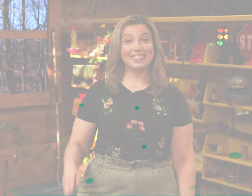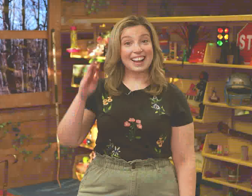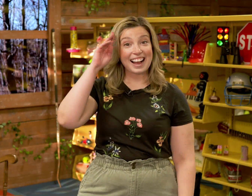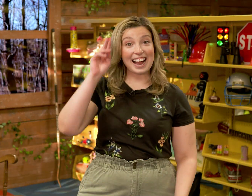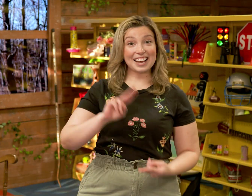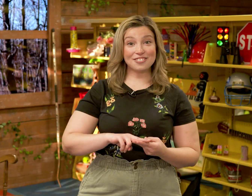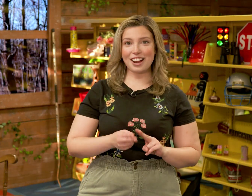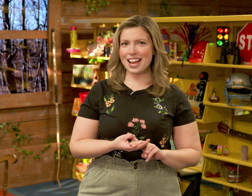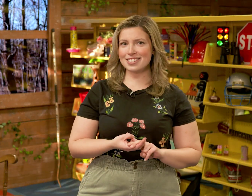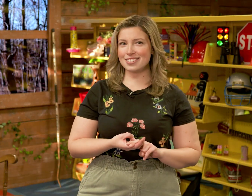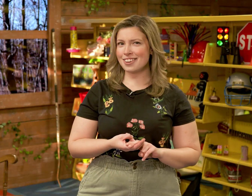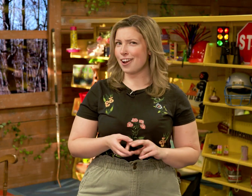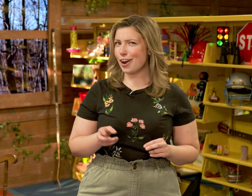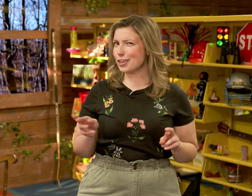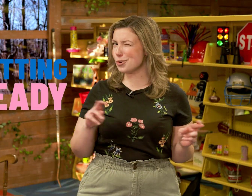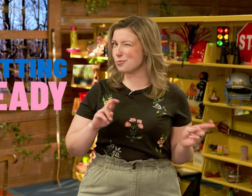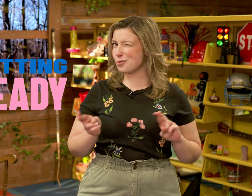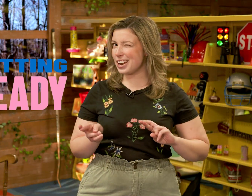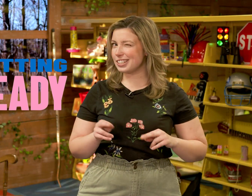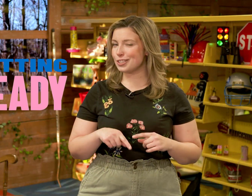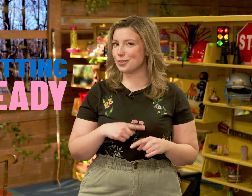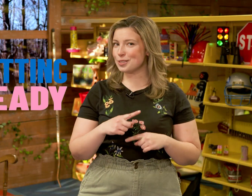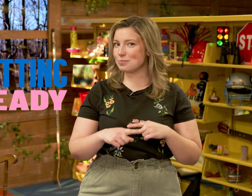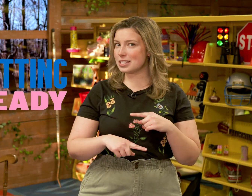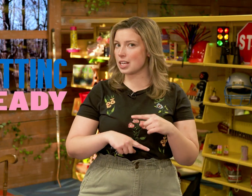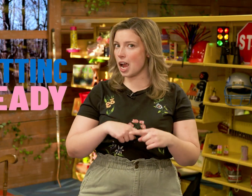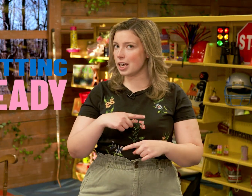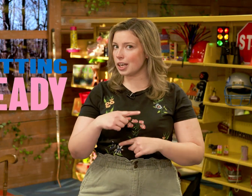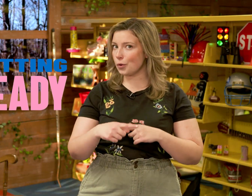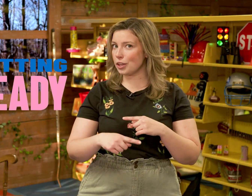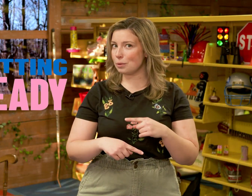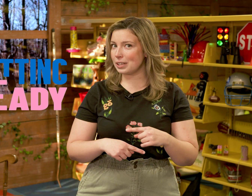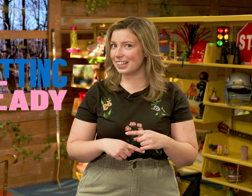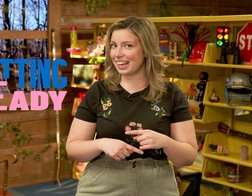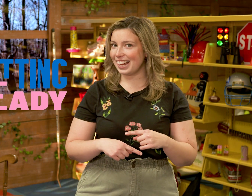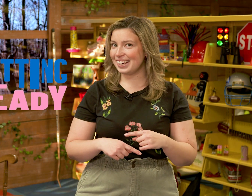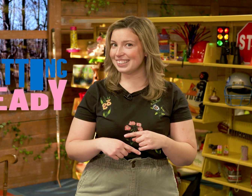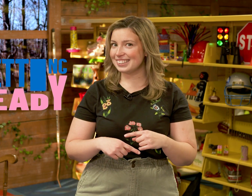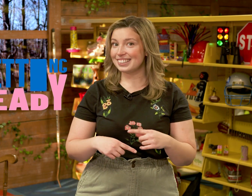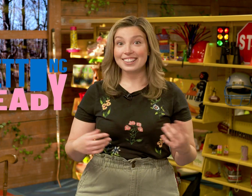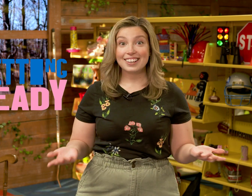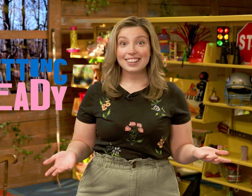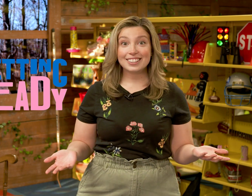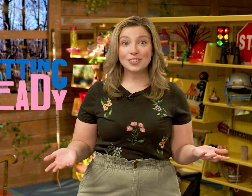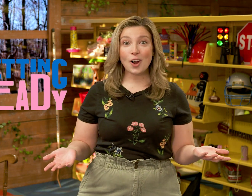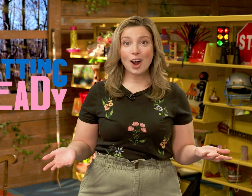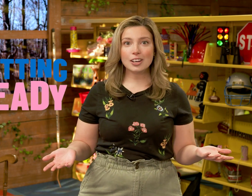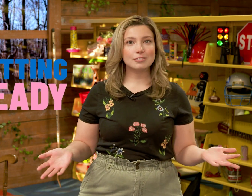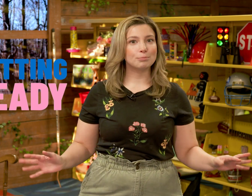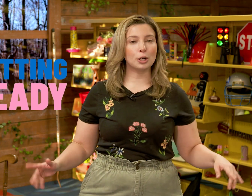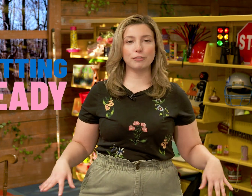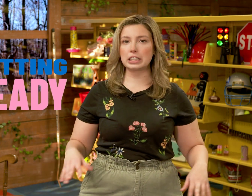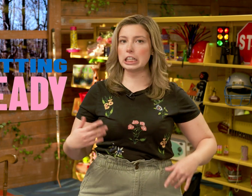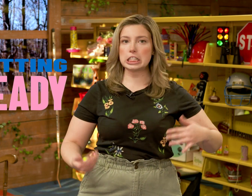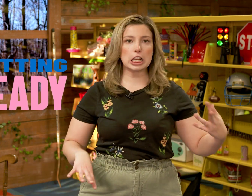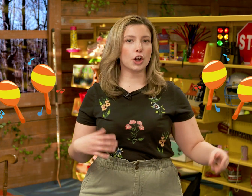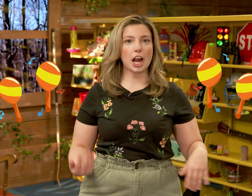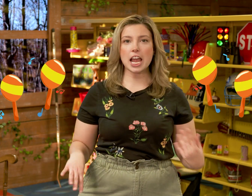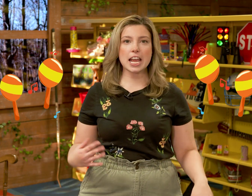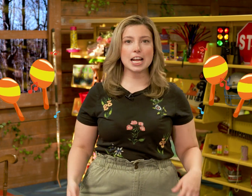Hi friends. Are you ready to do some signing with me today? You are? Perfect. Let's get our hands